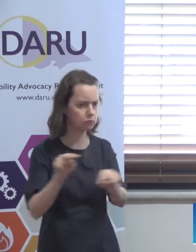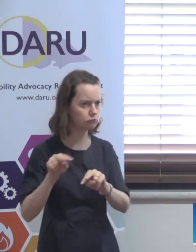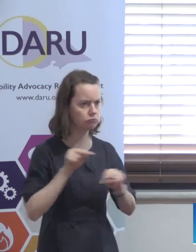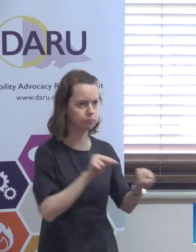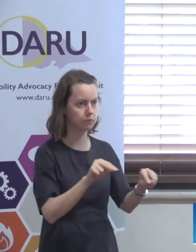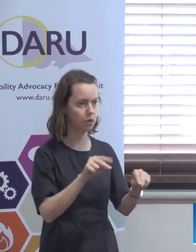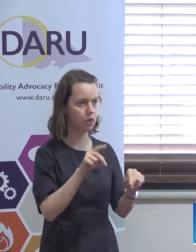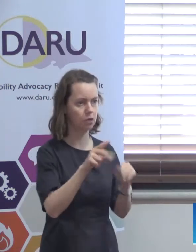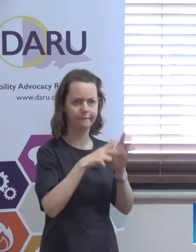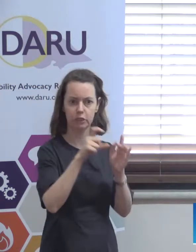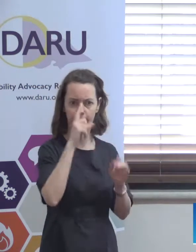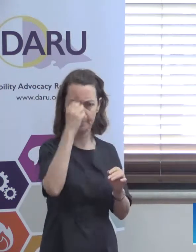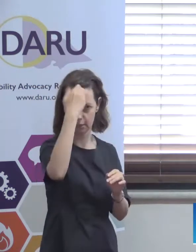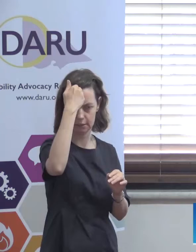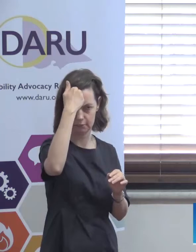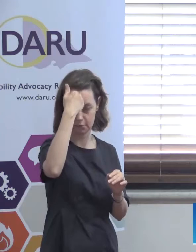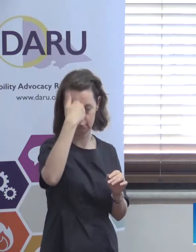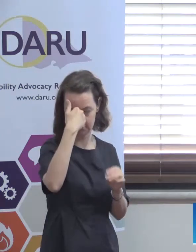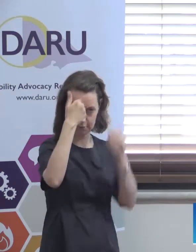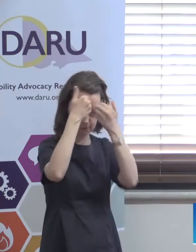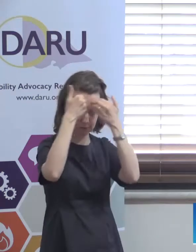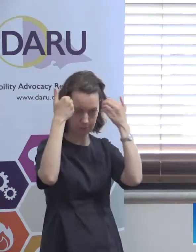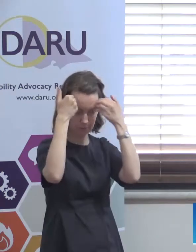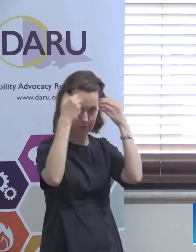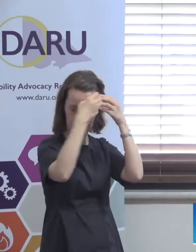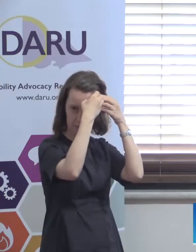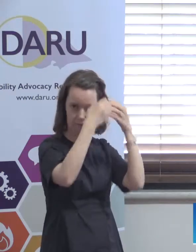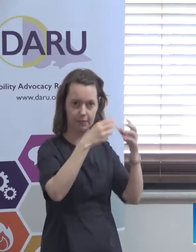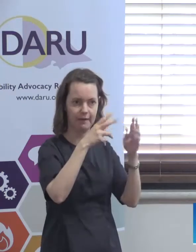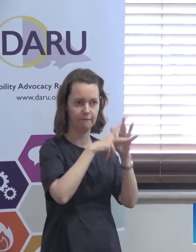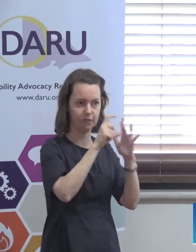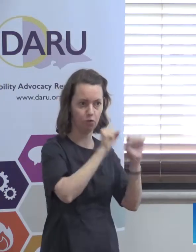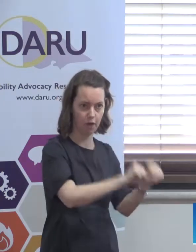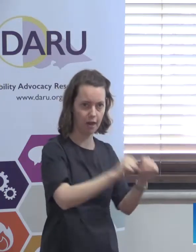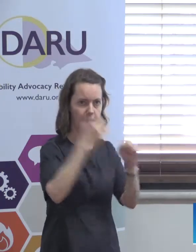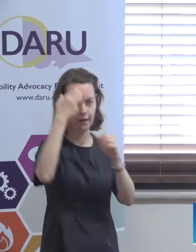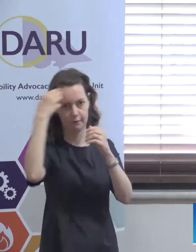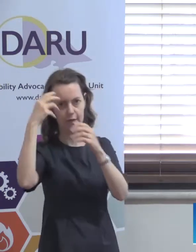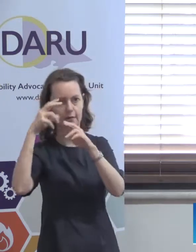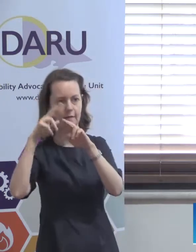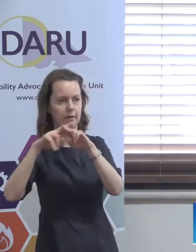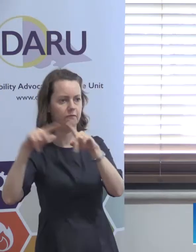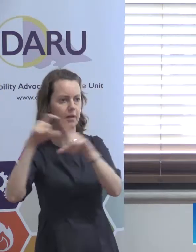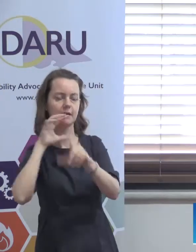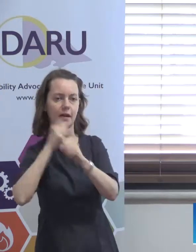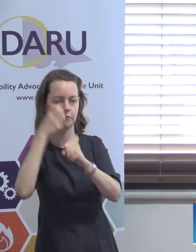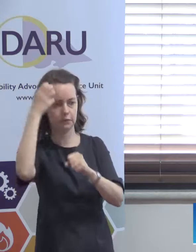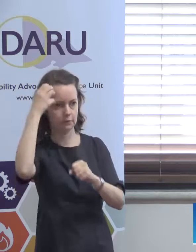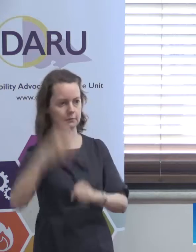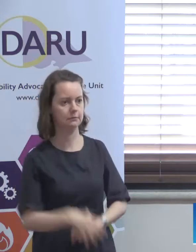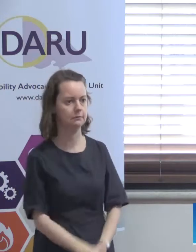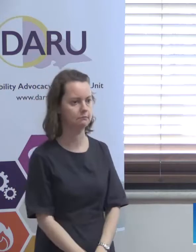divide your brain in two and think about the federal stuff, the Quality and Safeguarding Commission and then separately think about how the Victorian